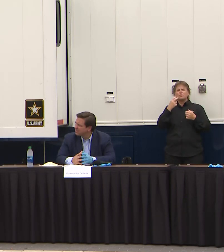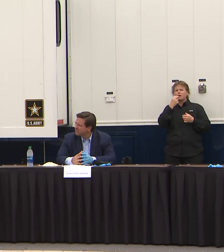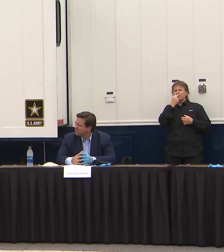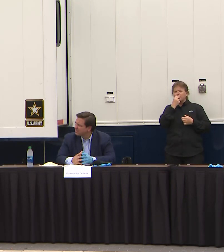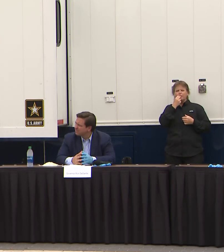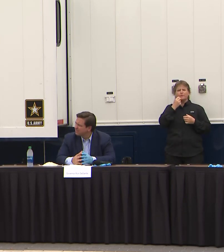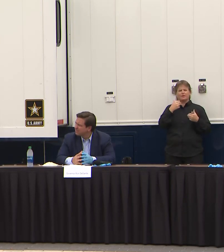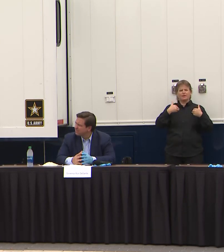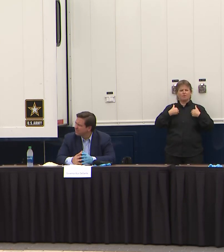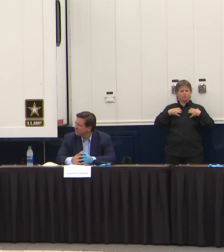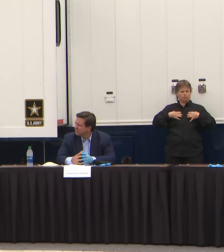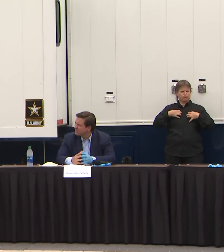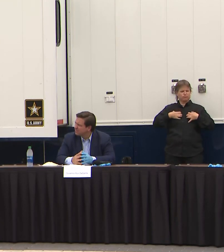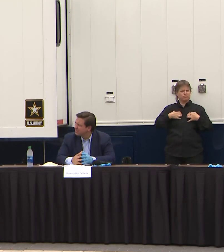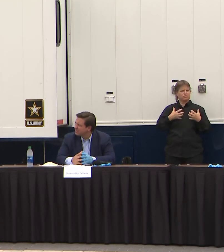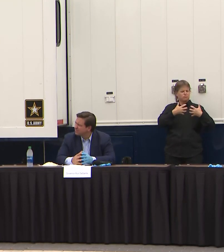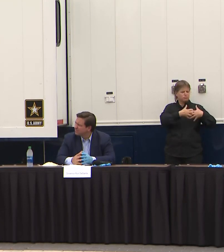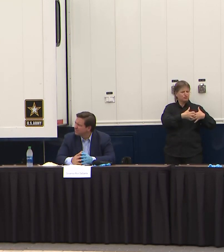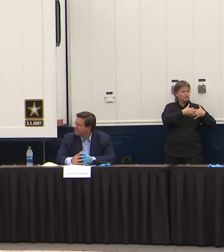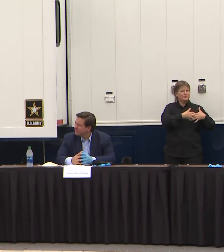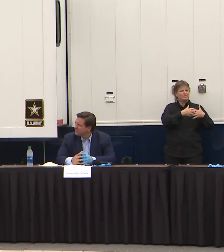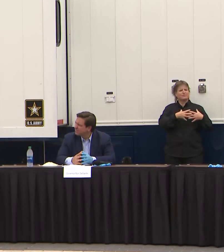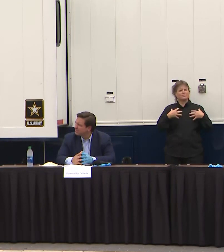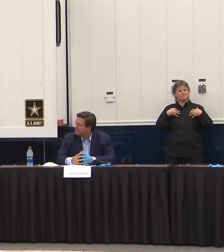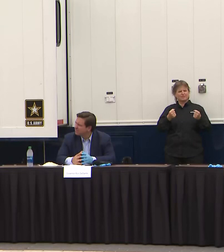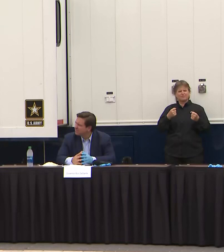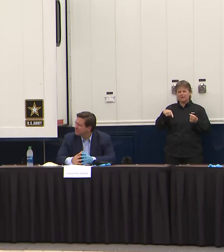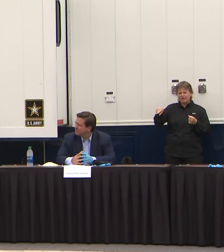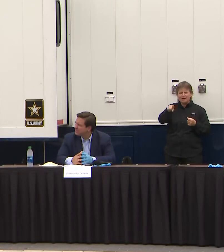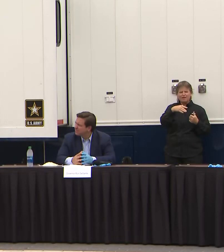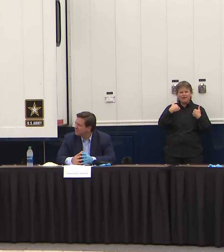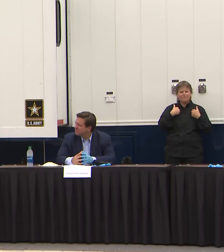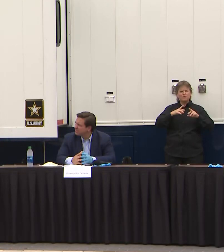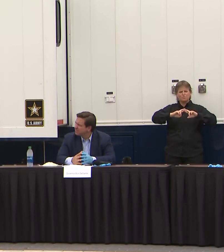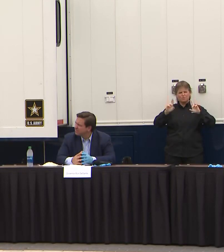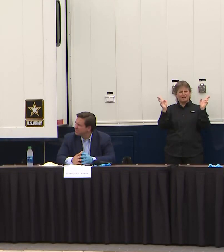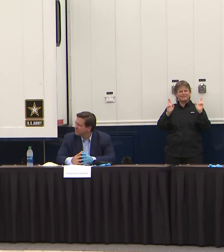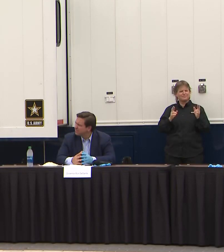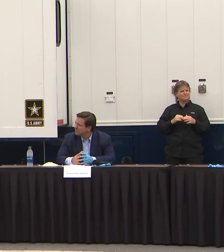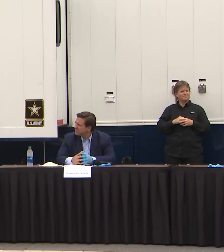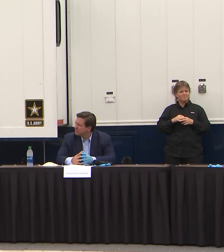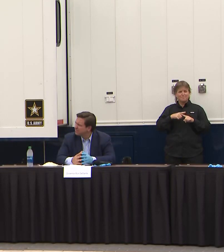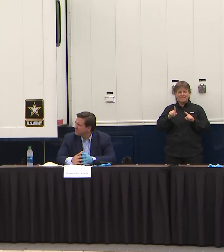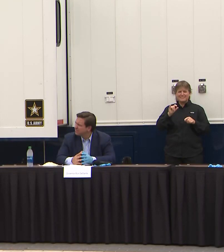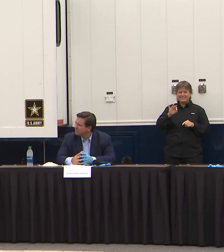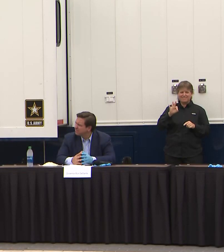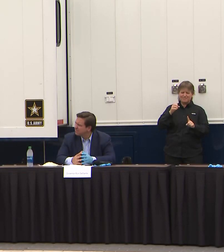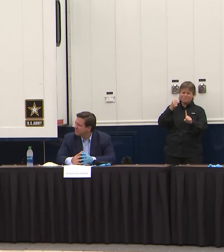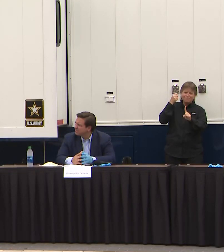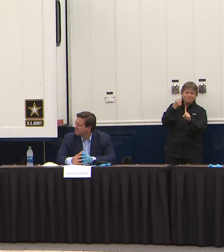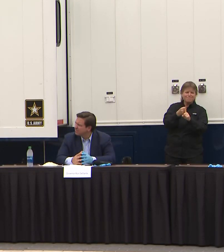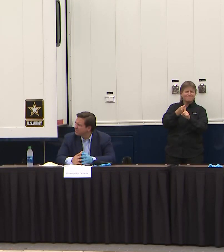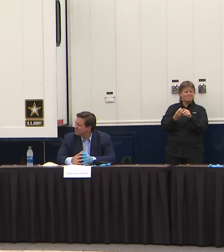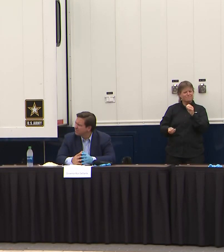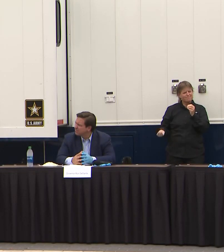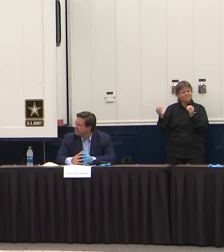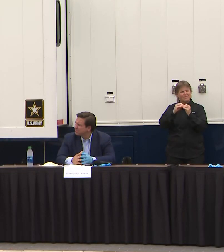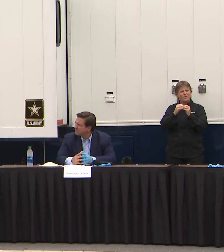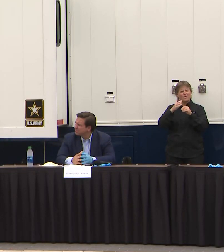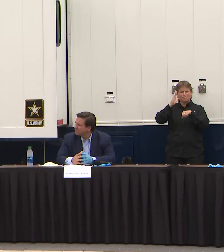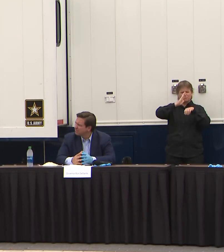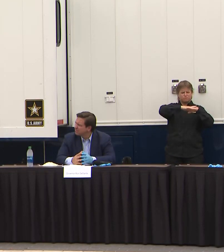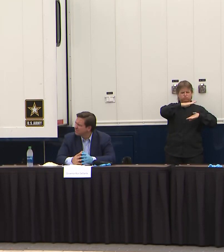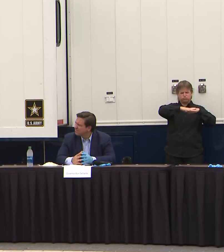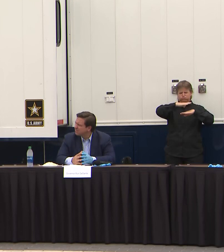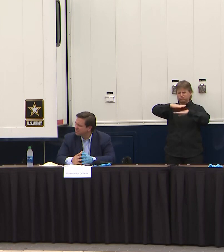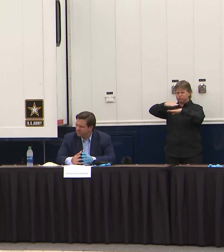is going to come and but again if something above what we think comes happens then this facility will be